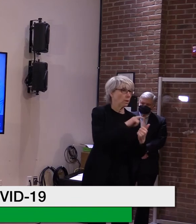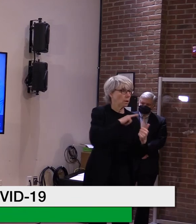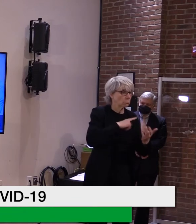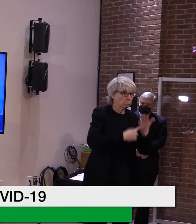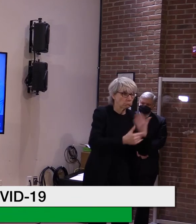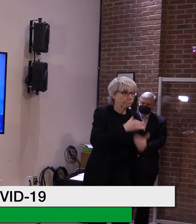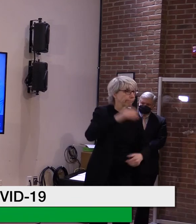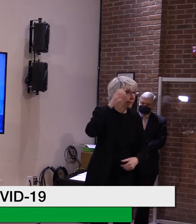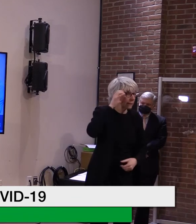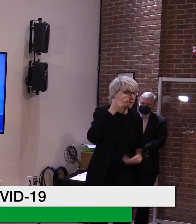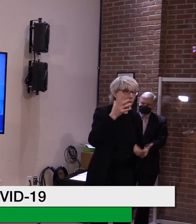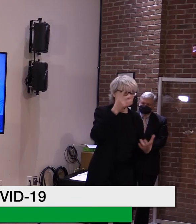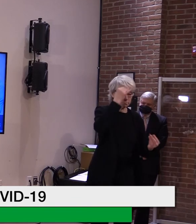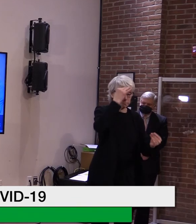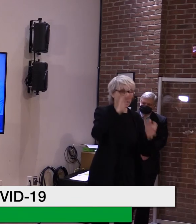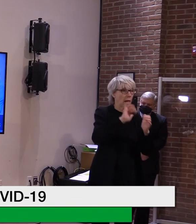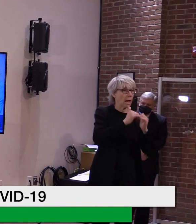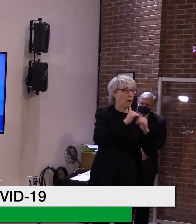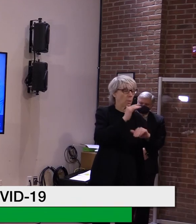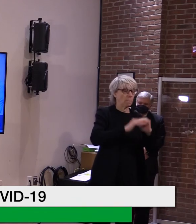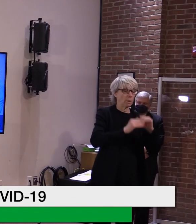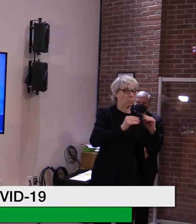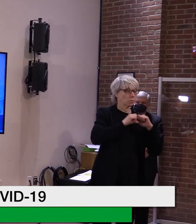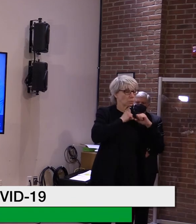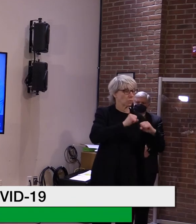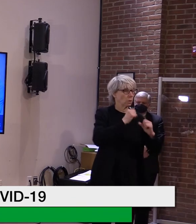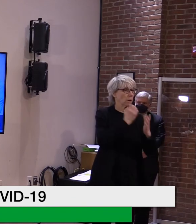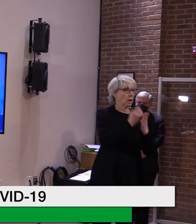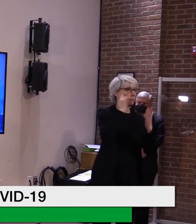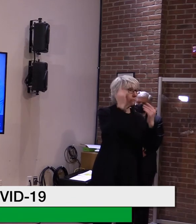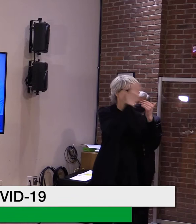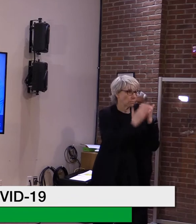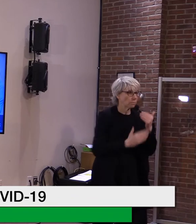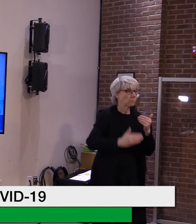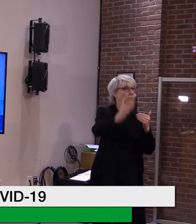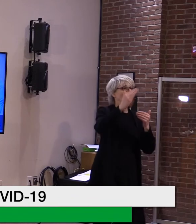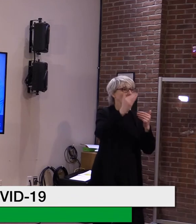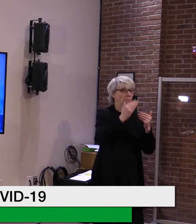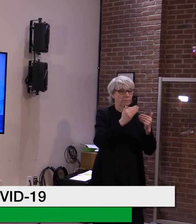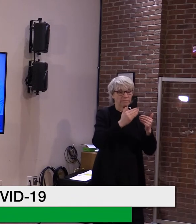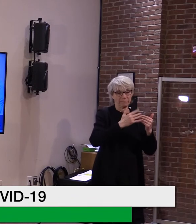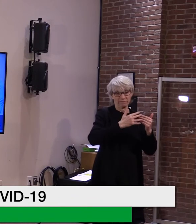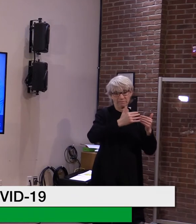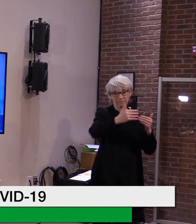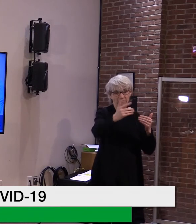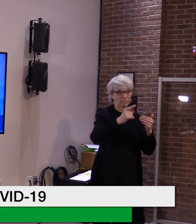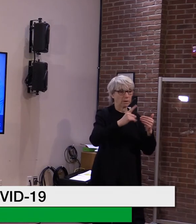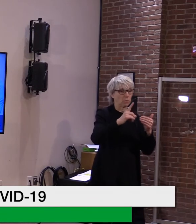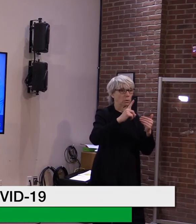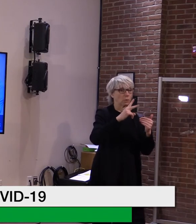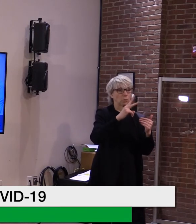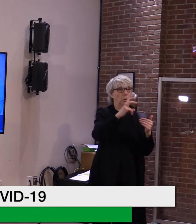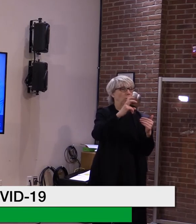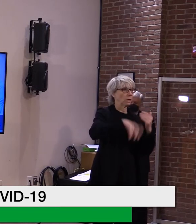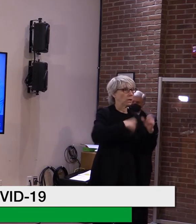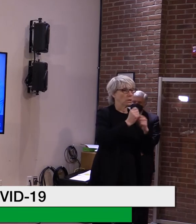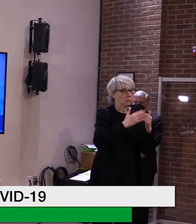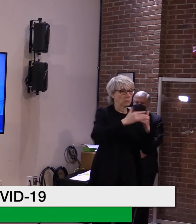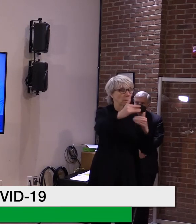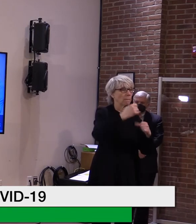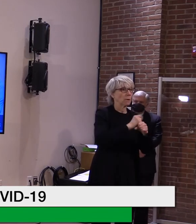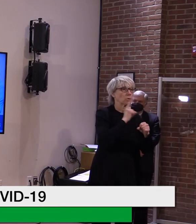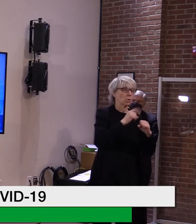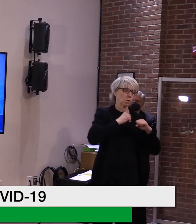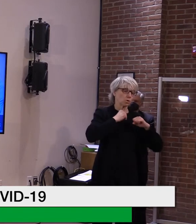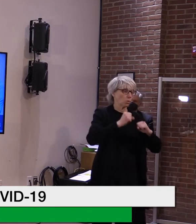again, strengthen the future, uh, of our economy, uh, for the future generations, uh, so that we, uh, we come out of this stronger than we